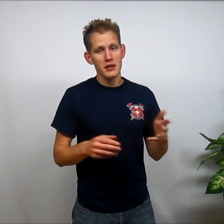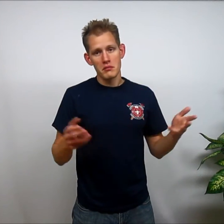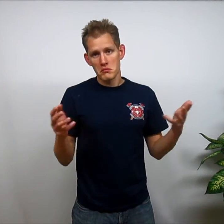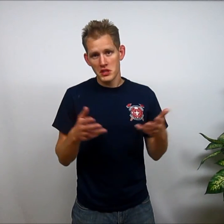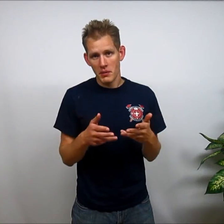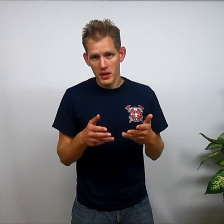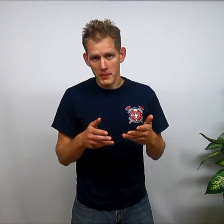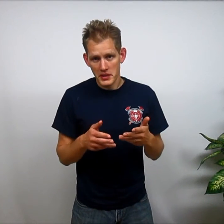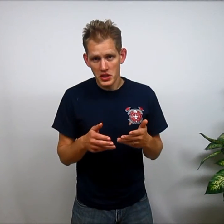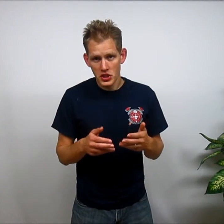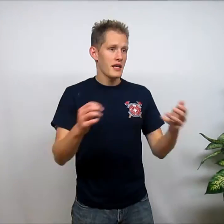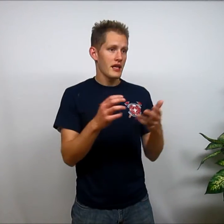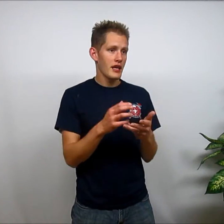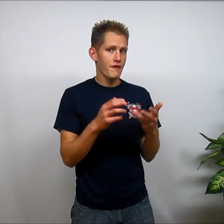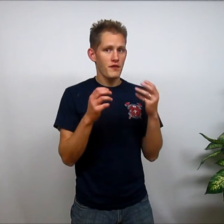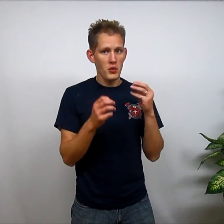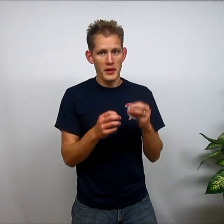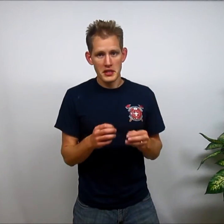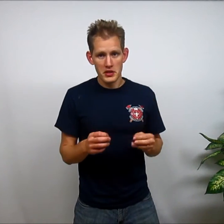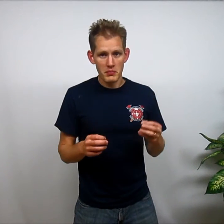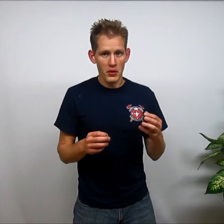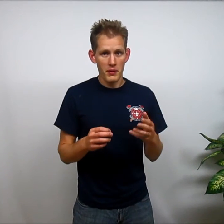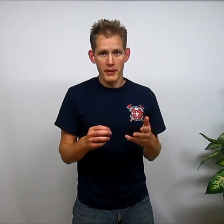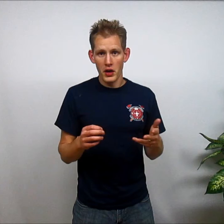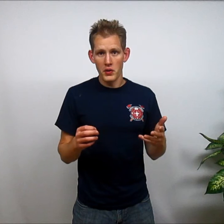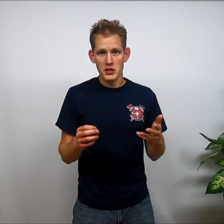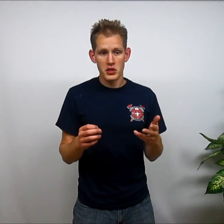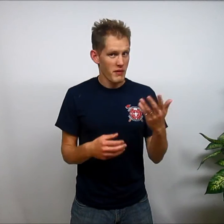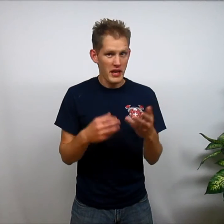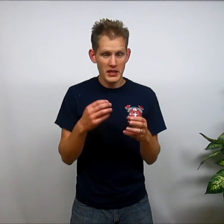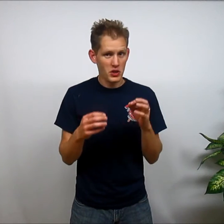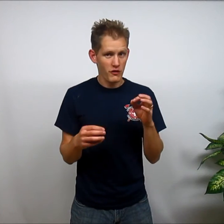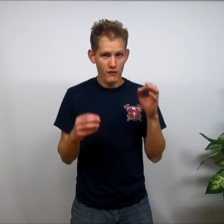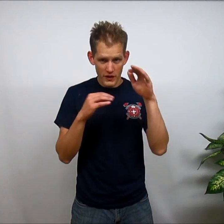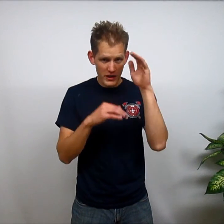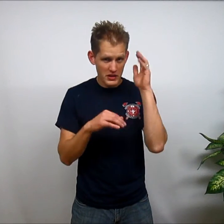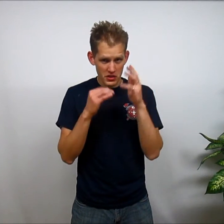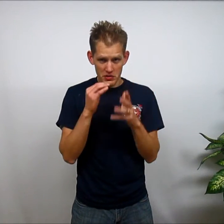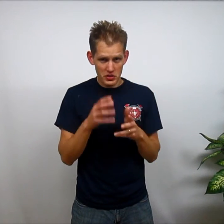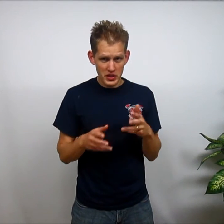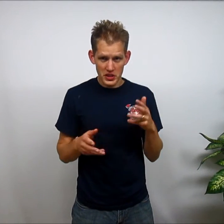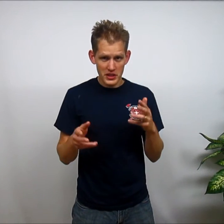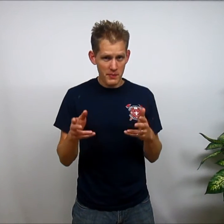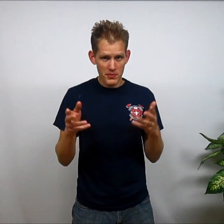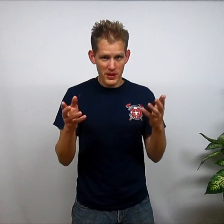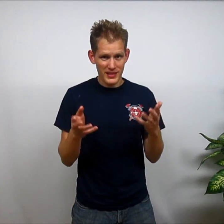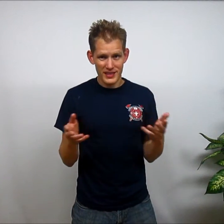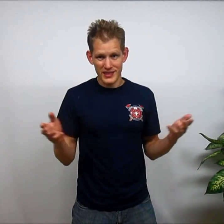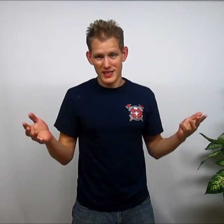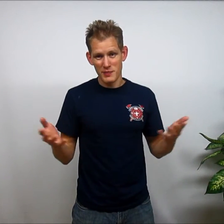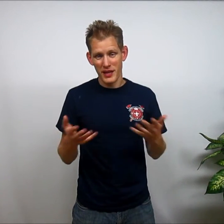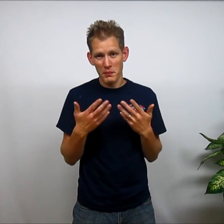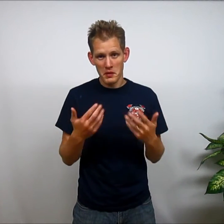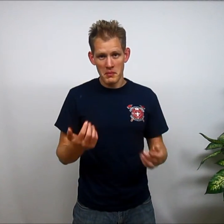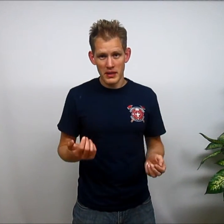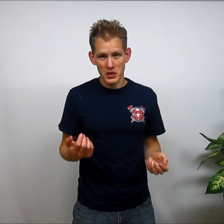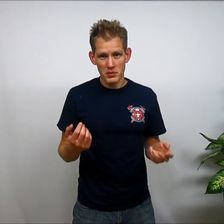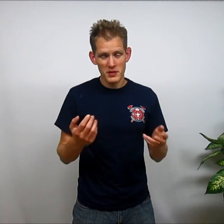send me a message. If you want to learn more about any sort of fitness or nutrition tip that has been helping me to lose